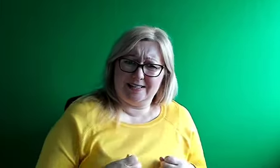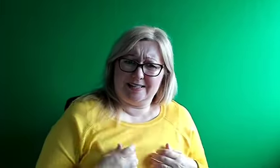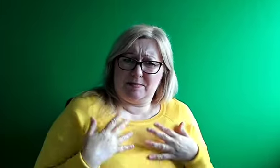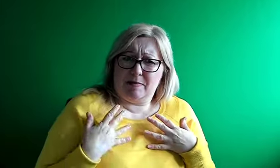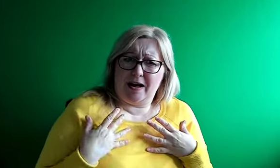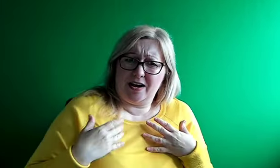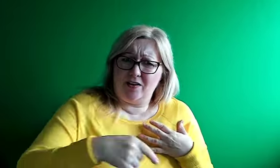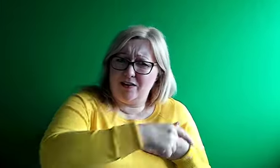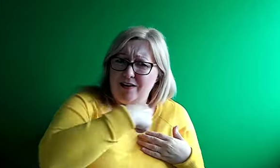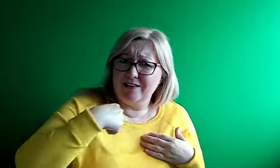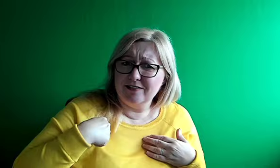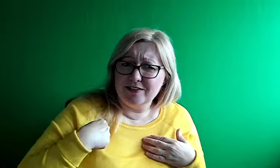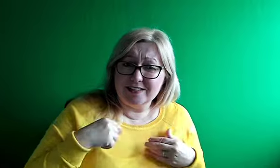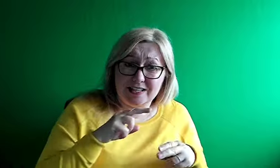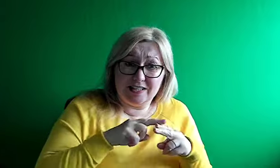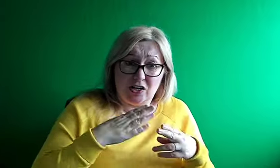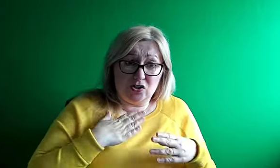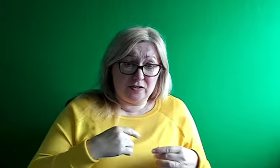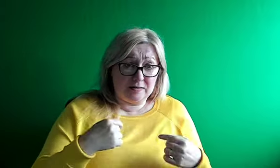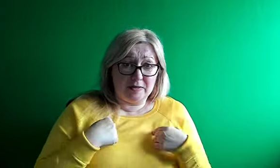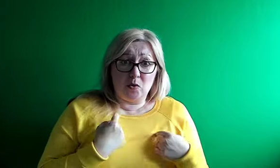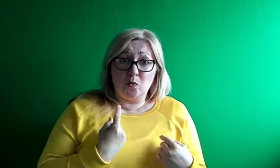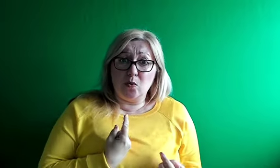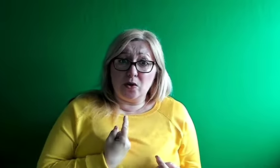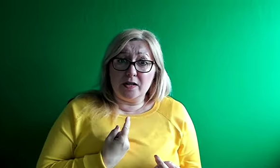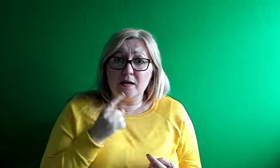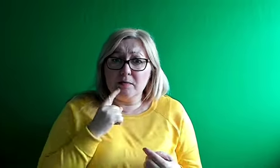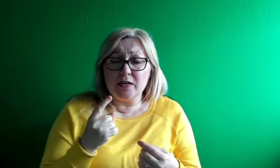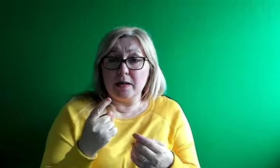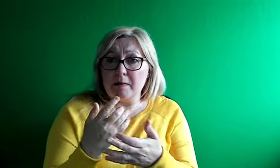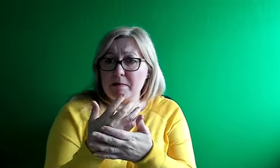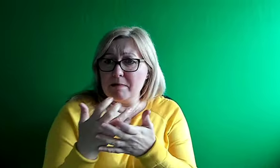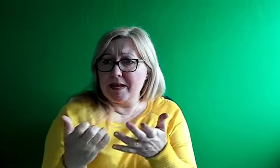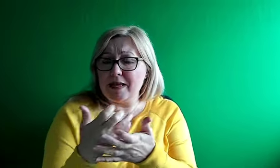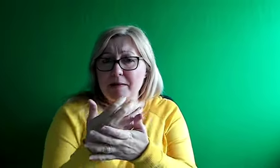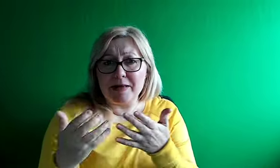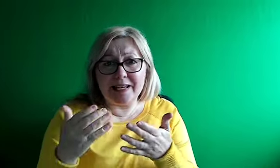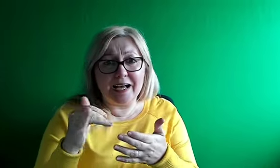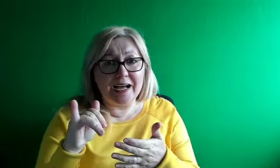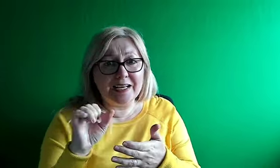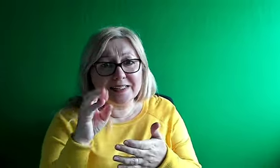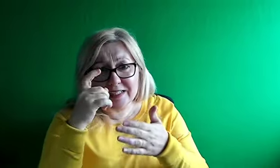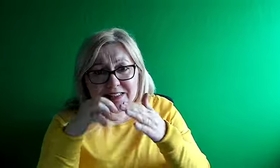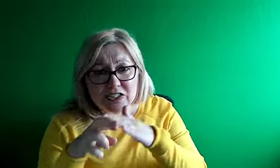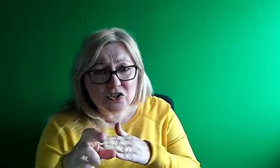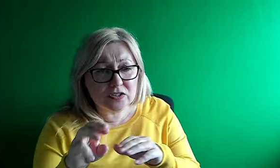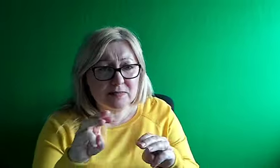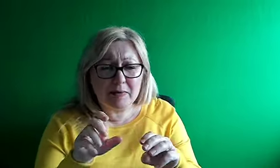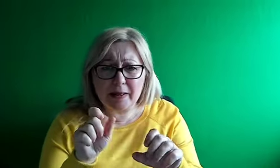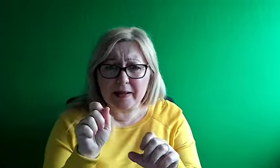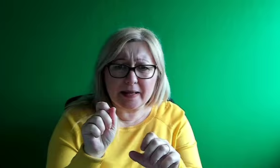that finance teachers across the country have just been inundated with emails, what can we do, how can we learn, how can we support.